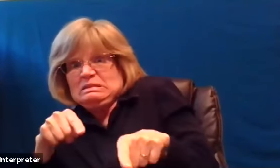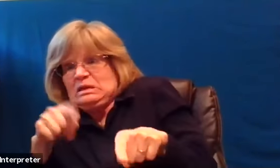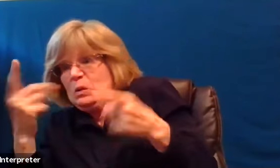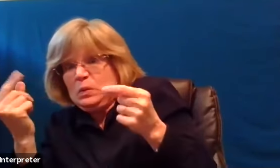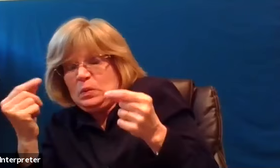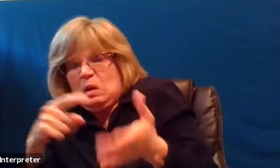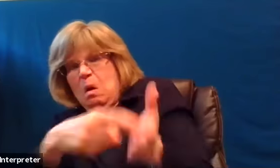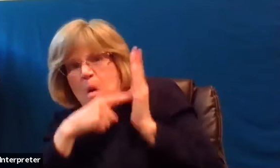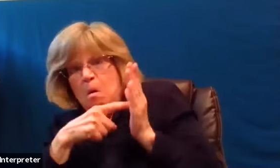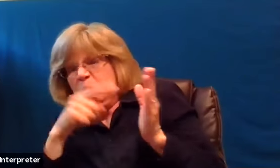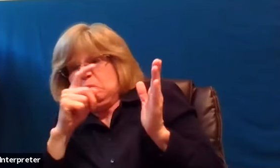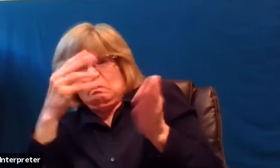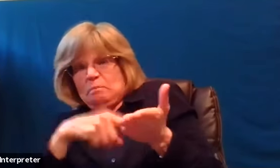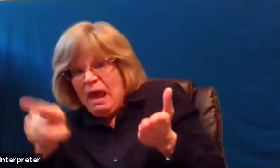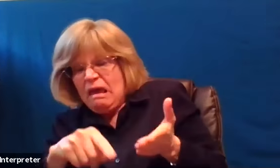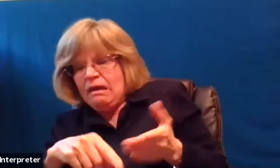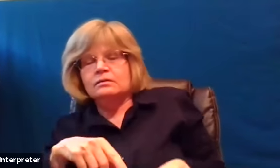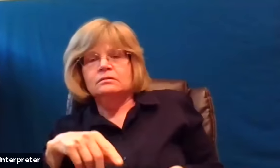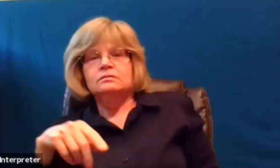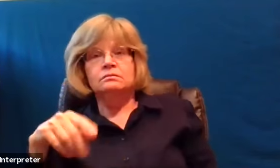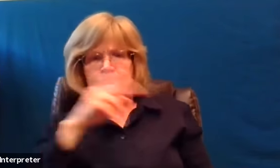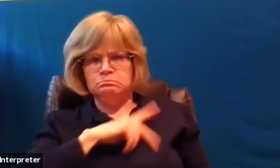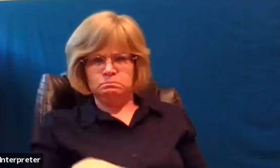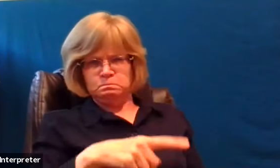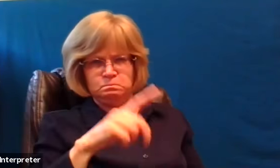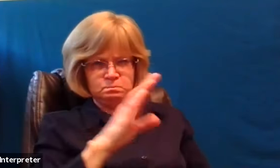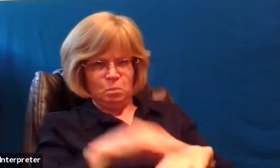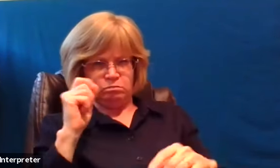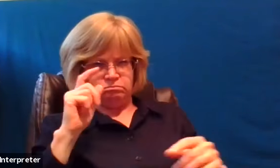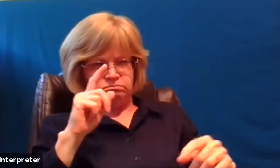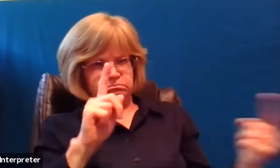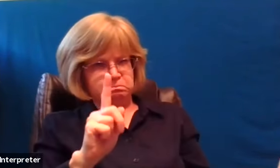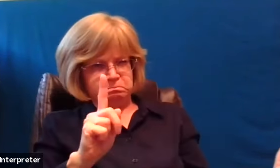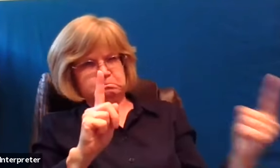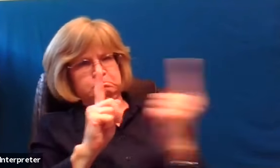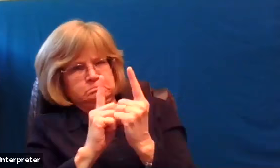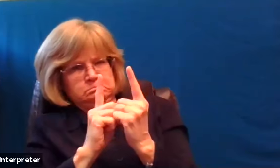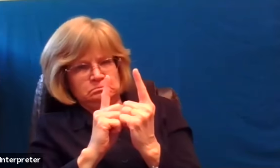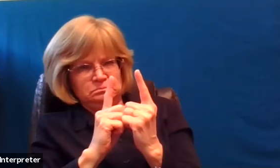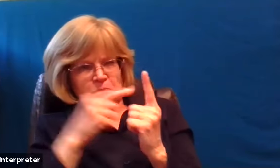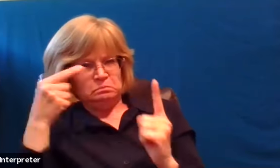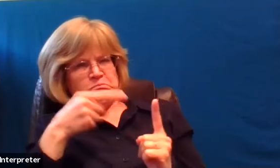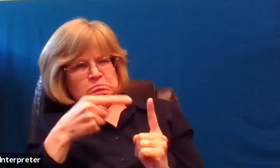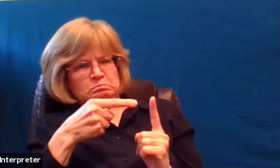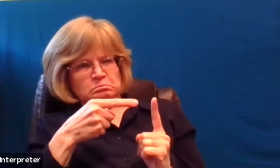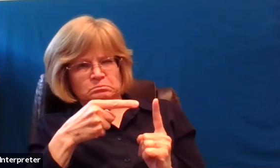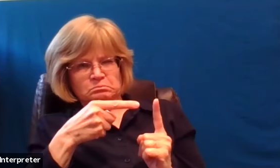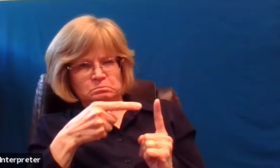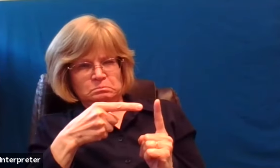off to be tortured until the debt is repaid in full a repayment that he just earlier noted